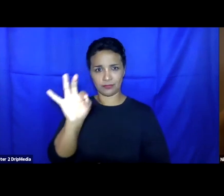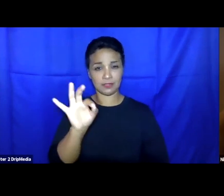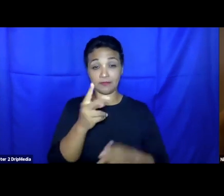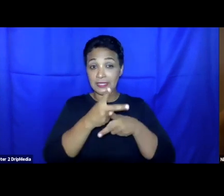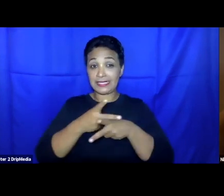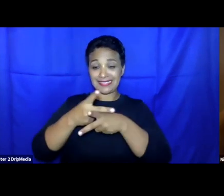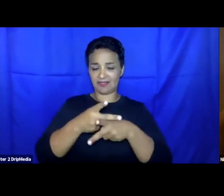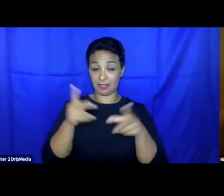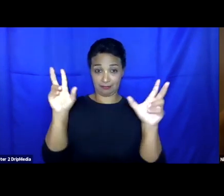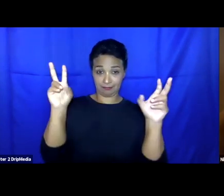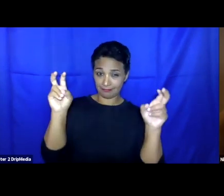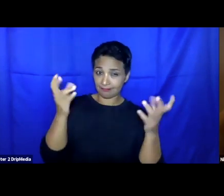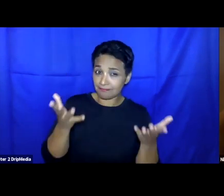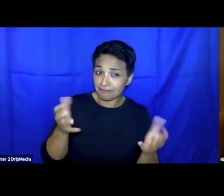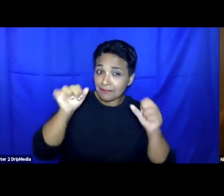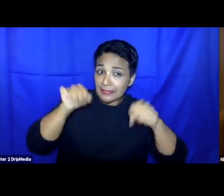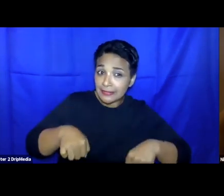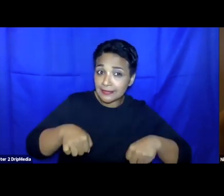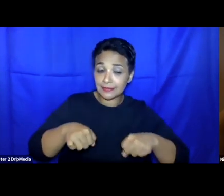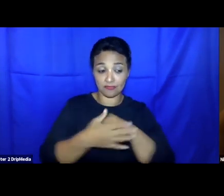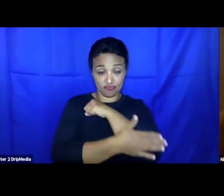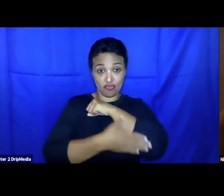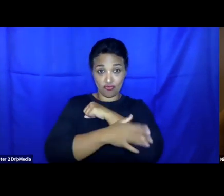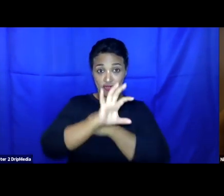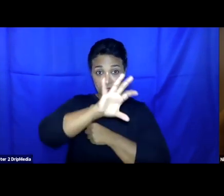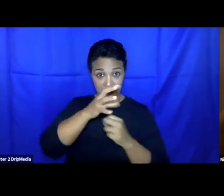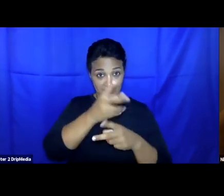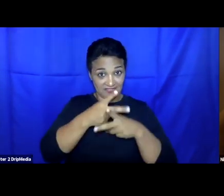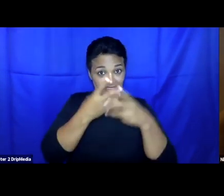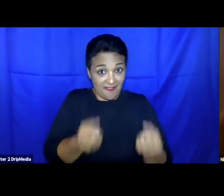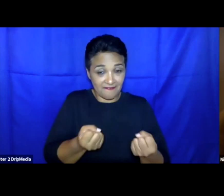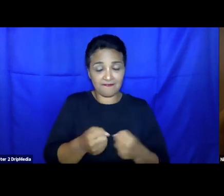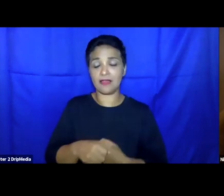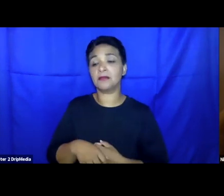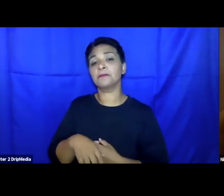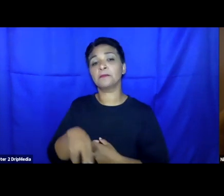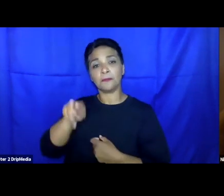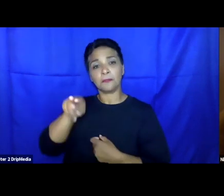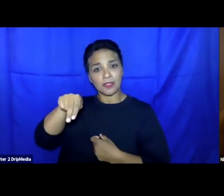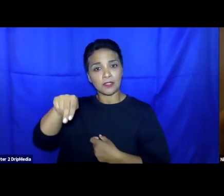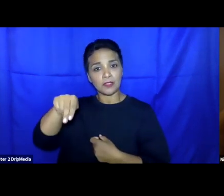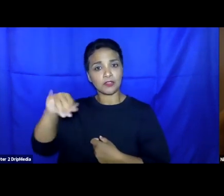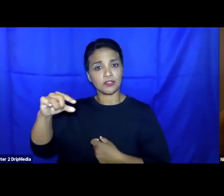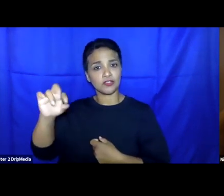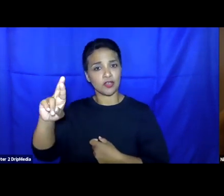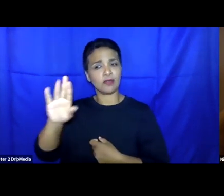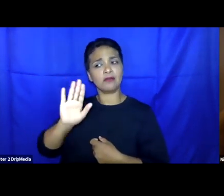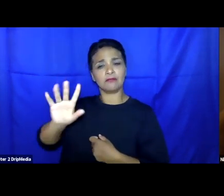the safe third country notions. In Niger, there's questions about uptake and quality of a national protection system.